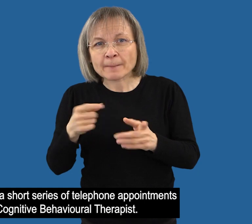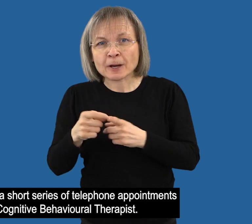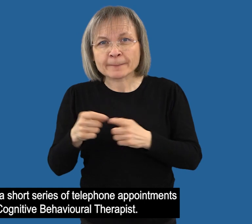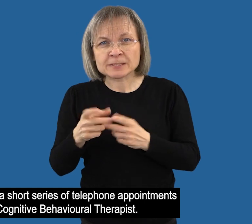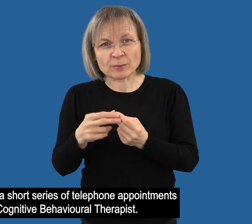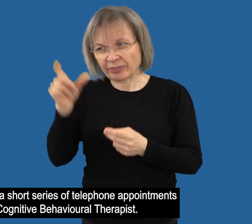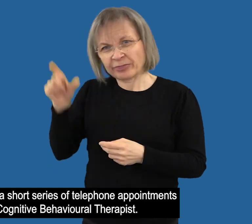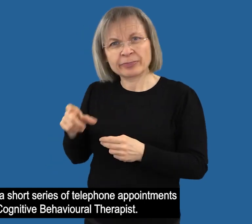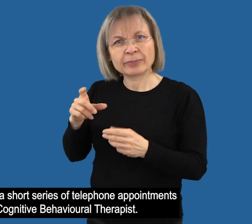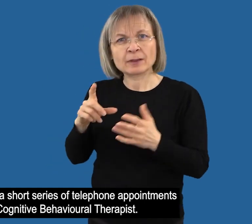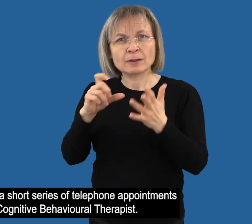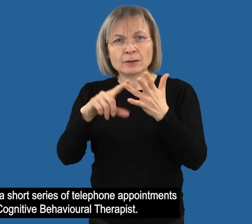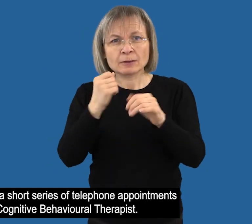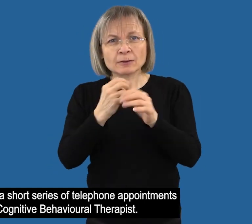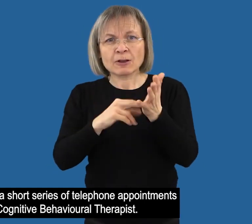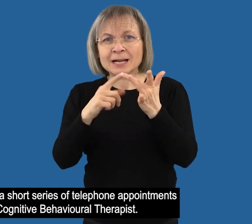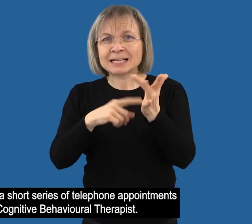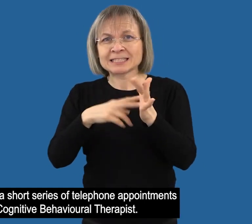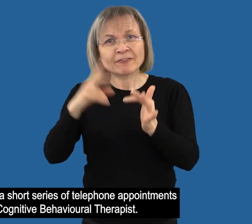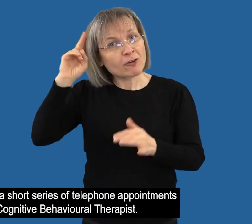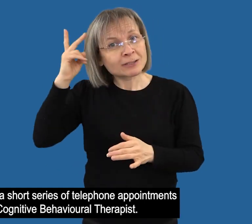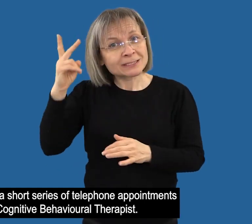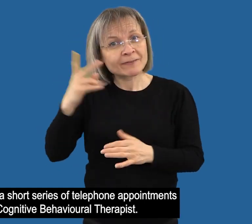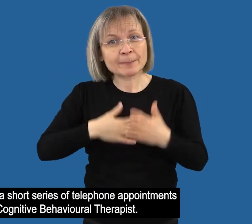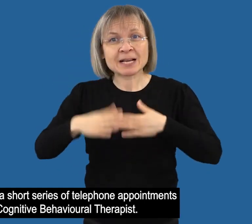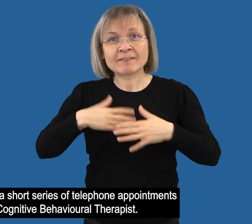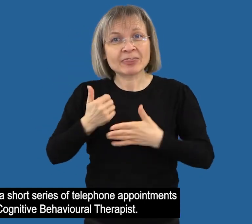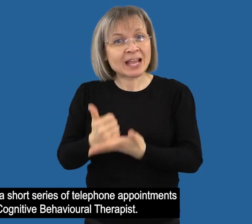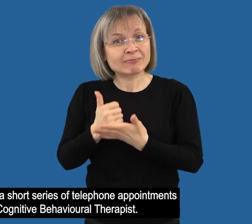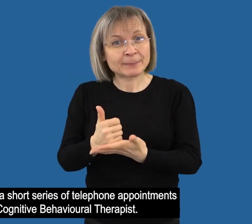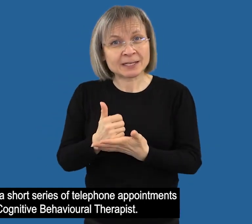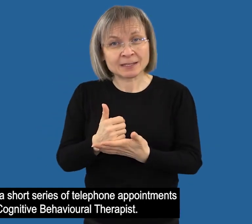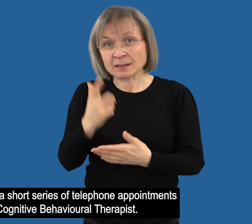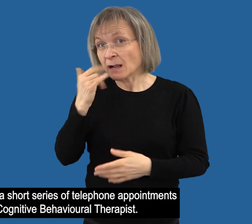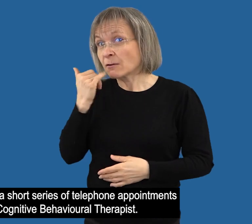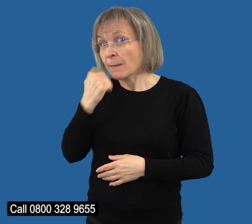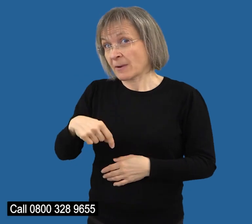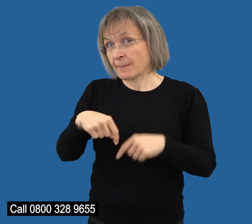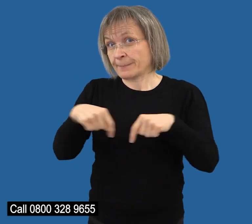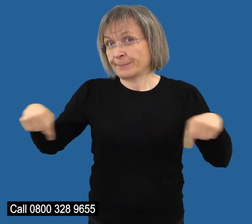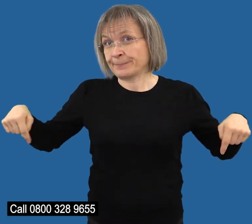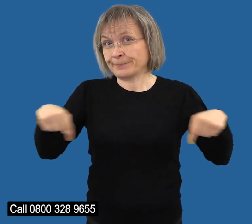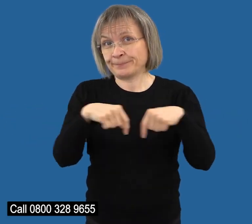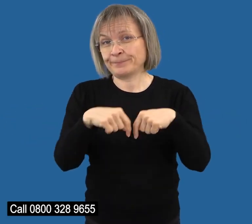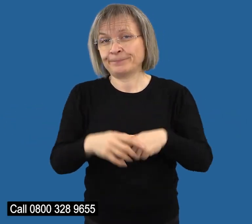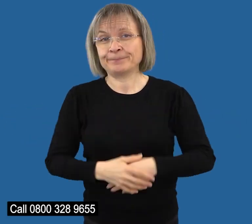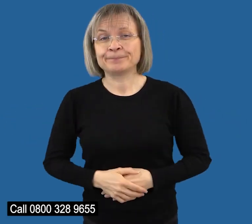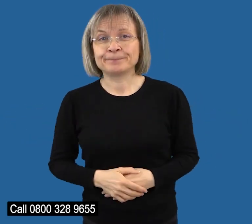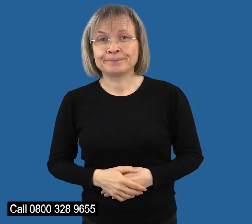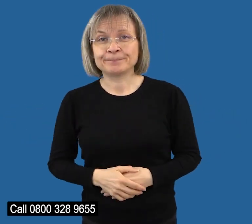behavioural Call 0800-328-9655